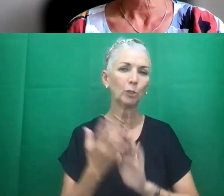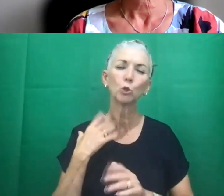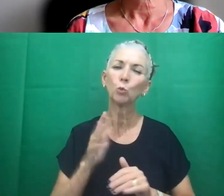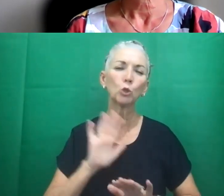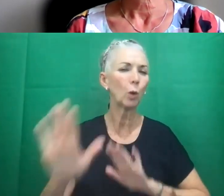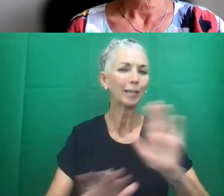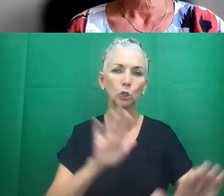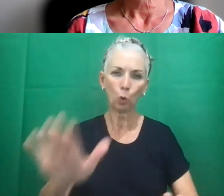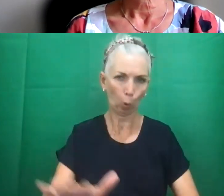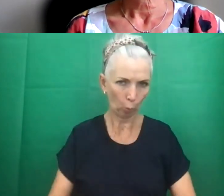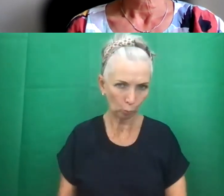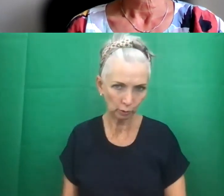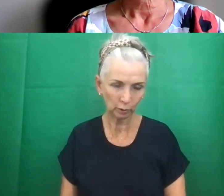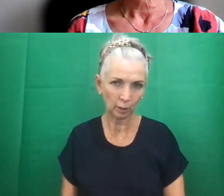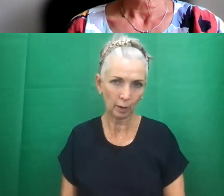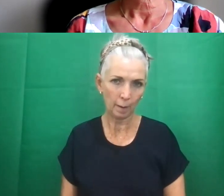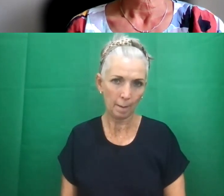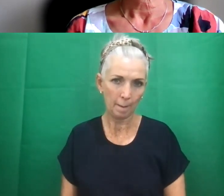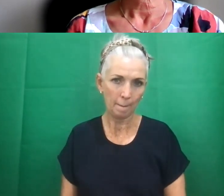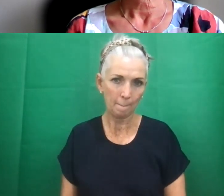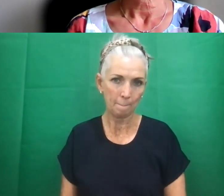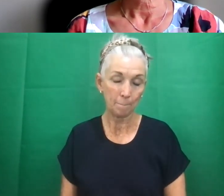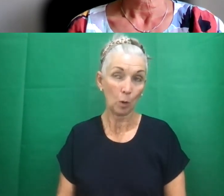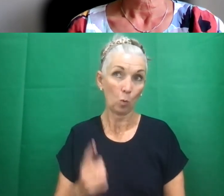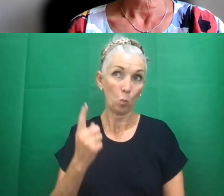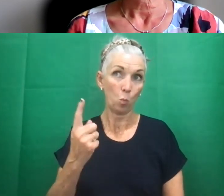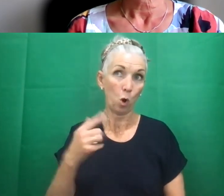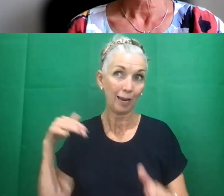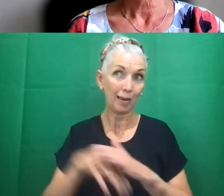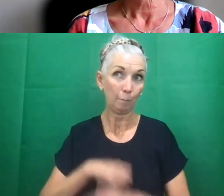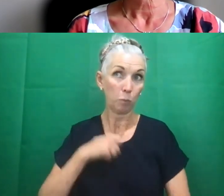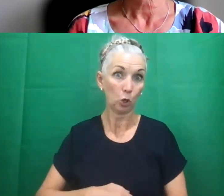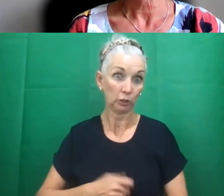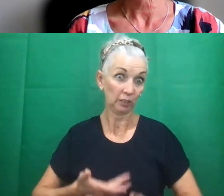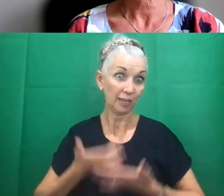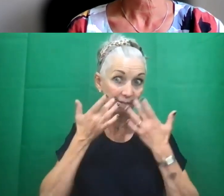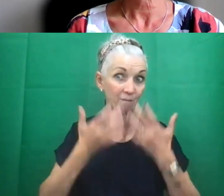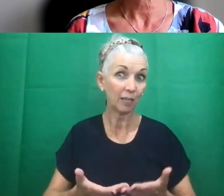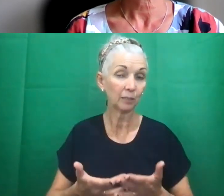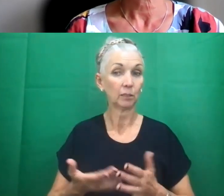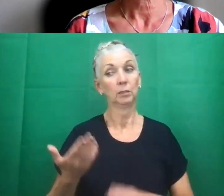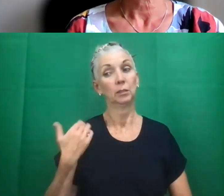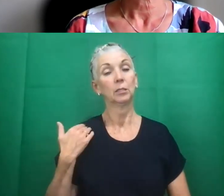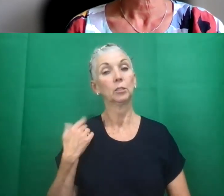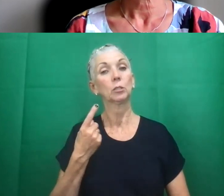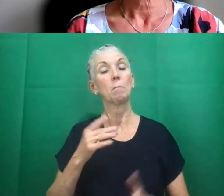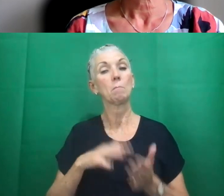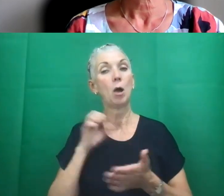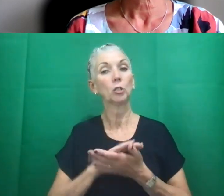has been mentioned. We have we've had one in person events since March 2020, a few weeks ago, but we kept